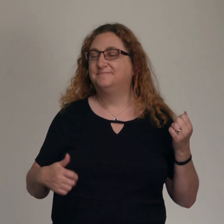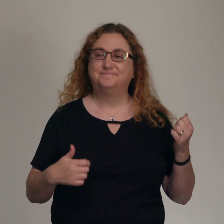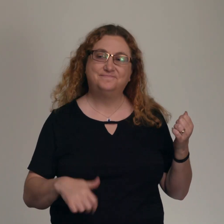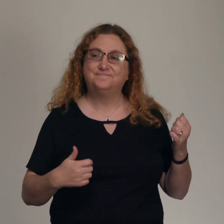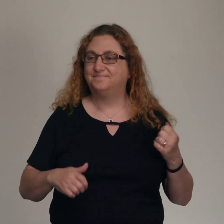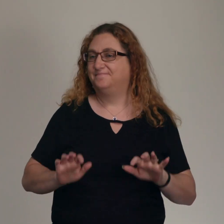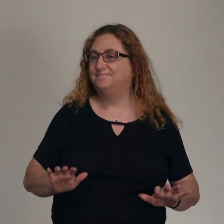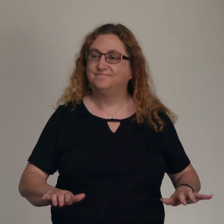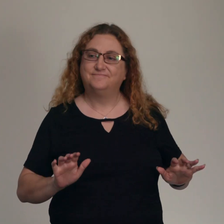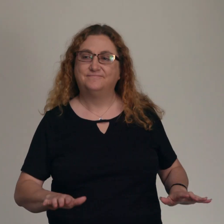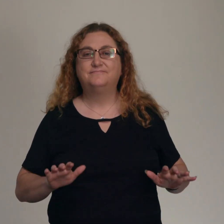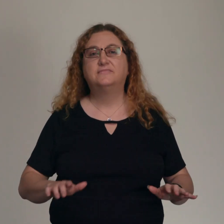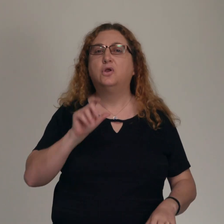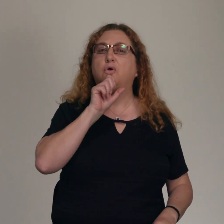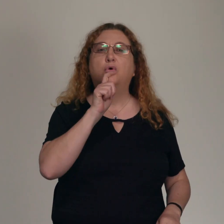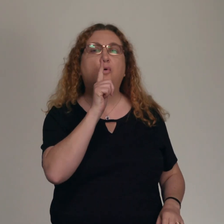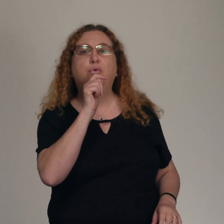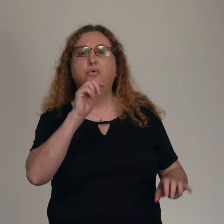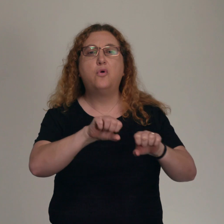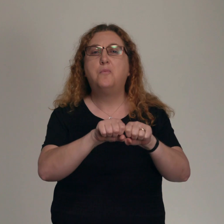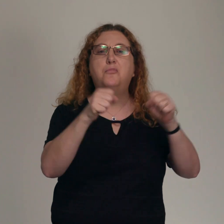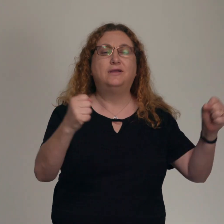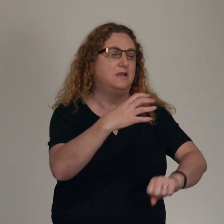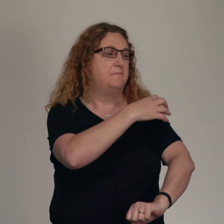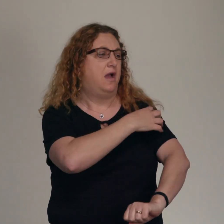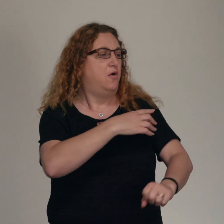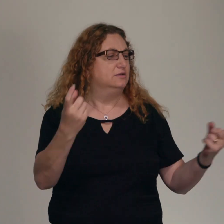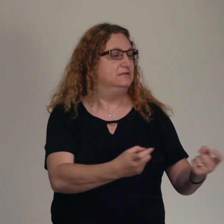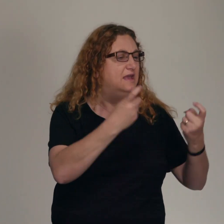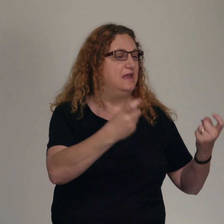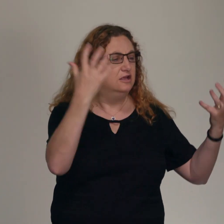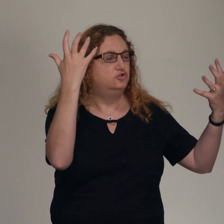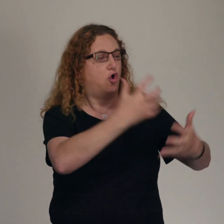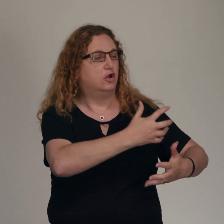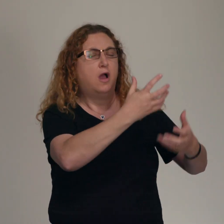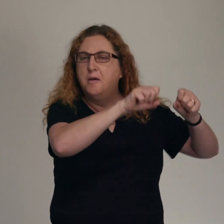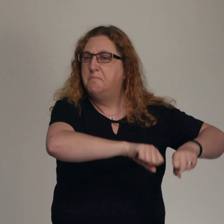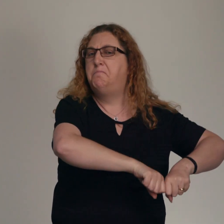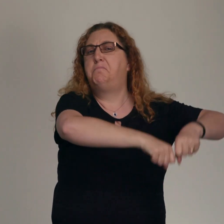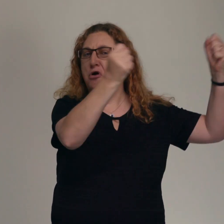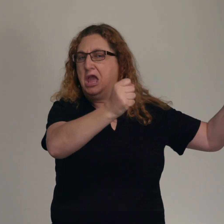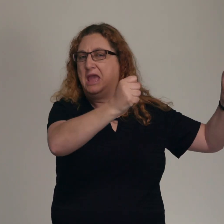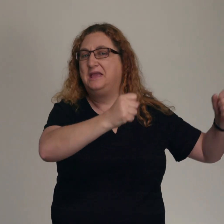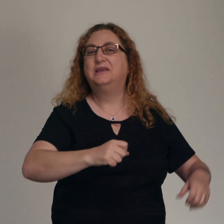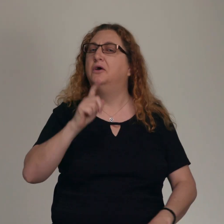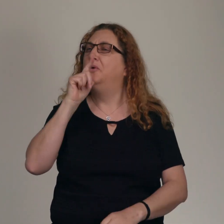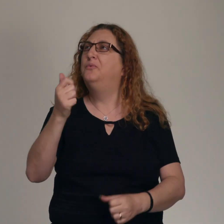The Lord breaks the power of sin and darkness Whose love is mighty